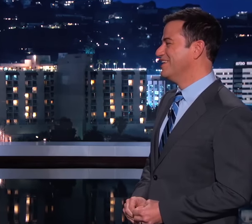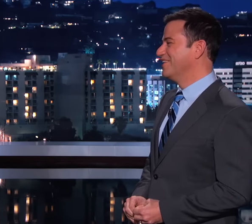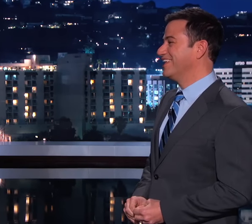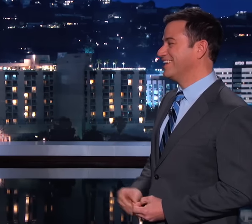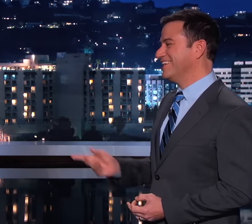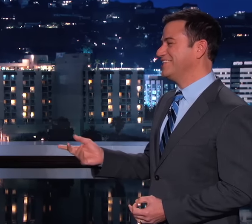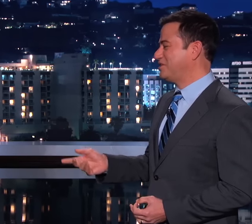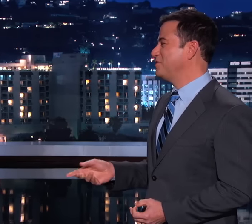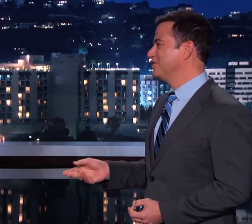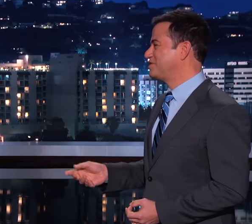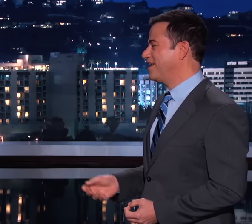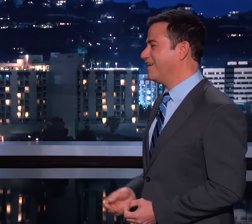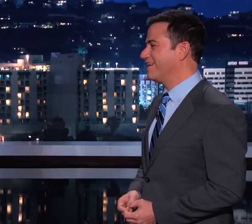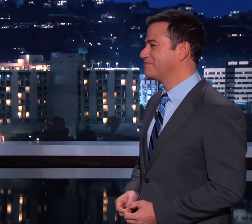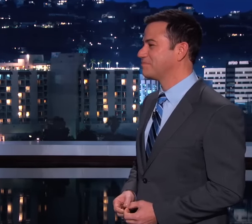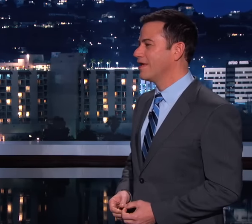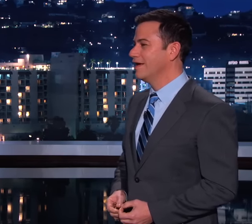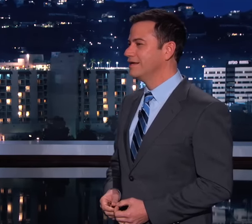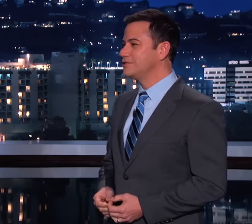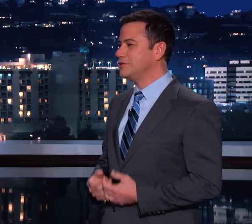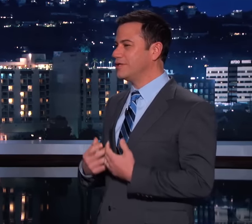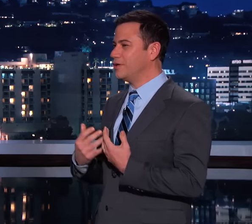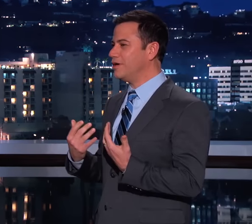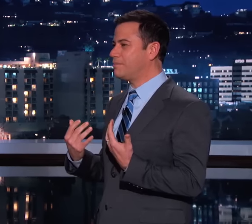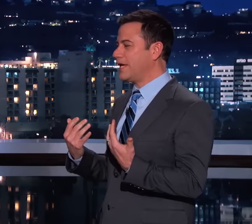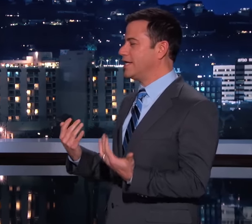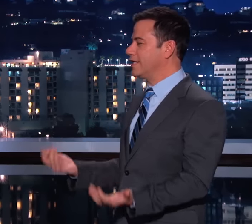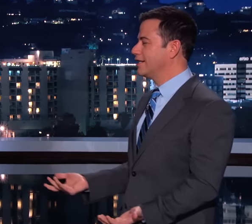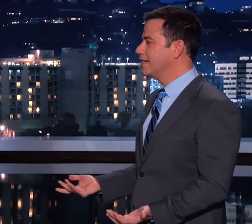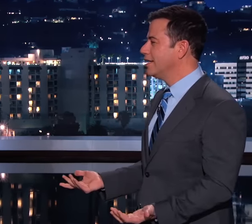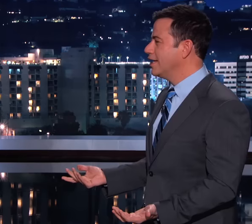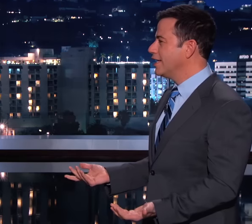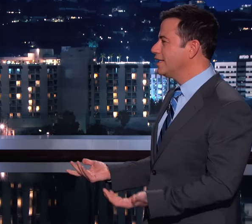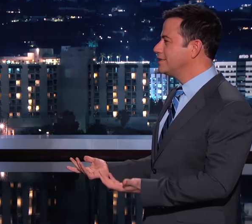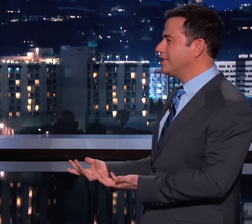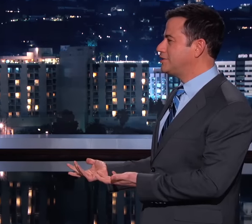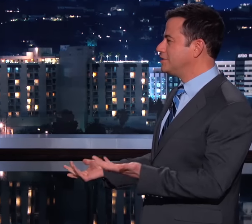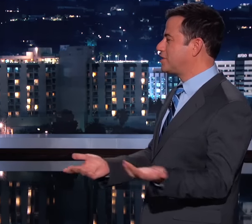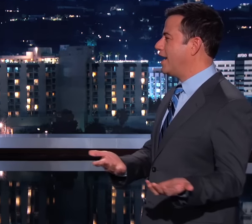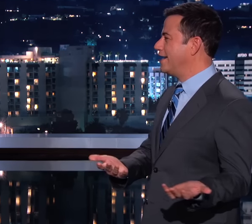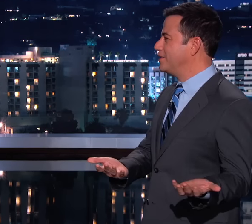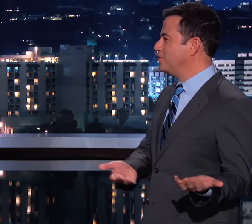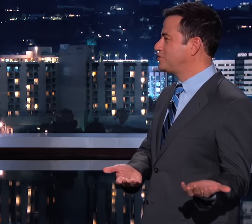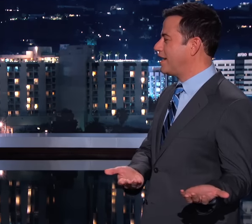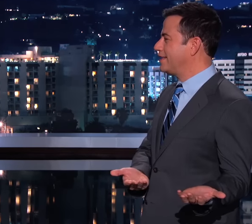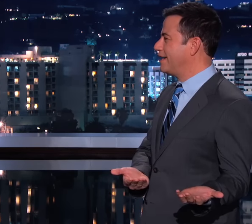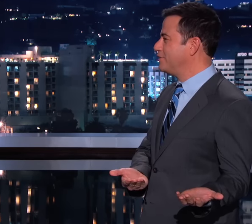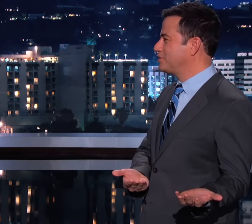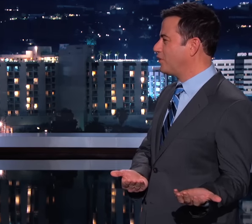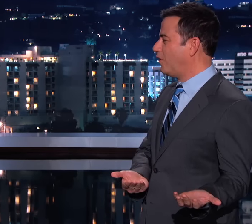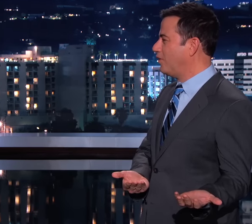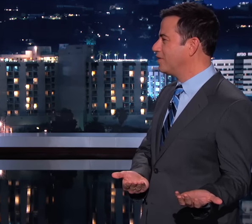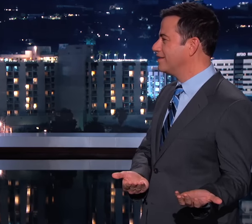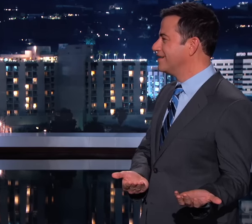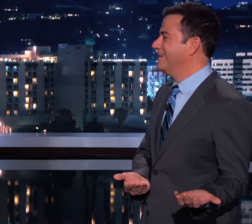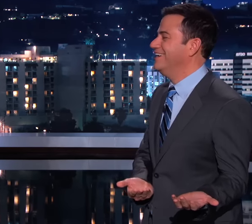All right. At he knew it was sour. So, in your opinion, does this guy know sign language at all? No, not at all.